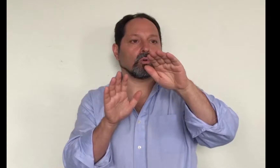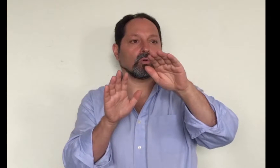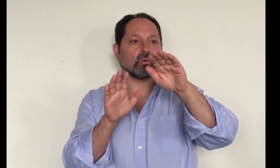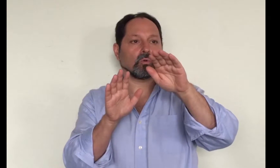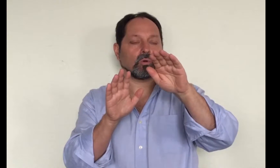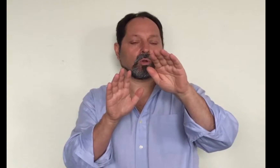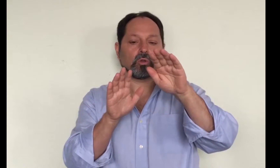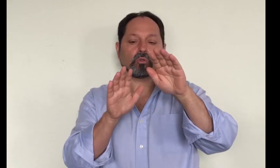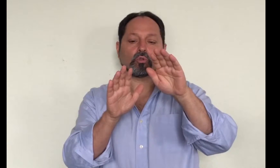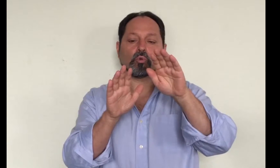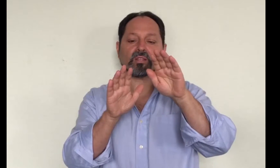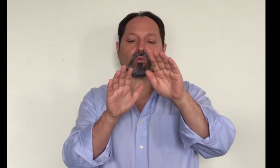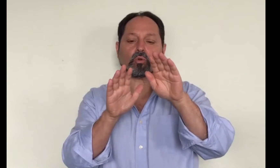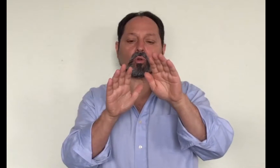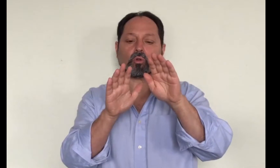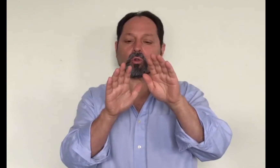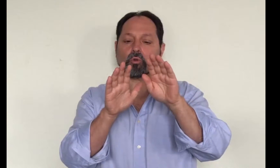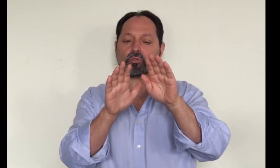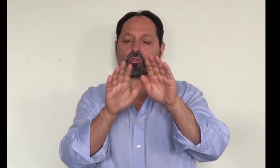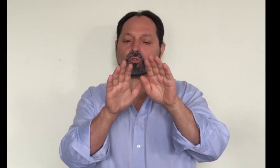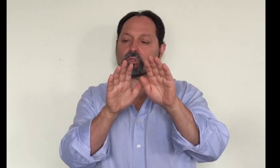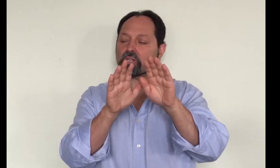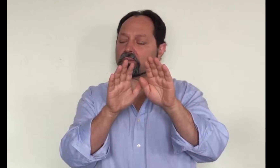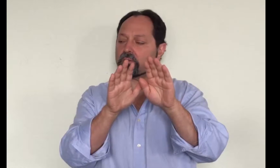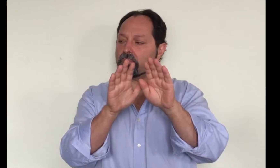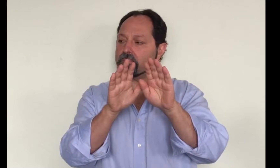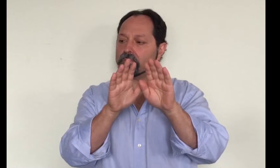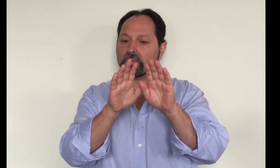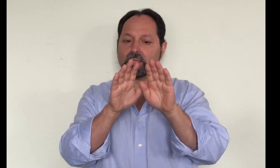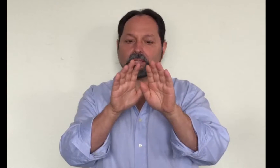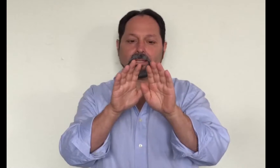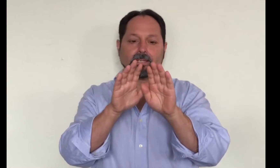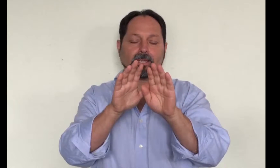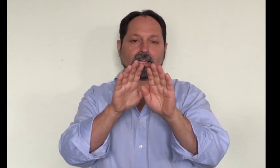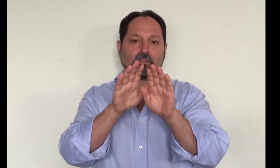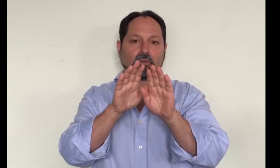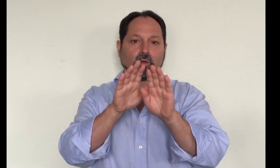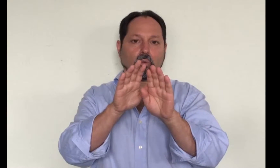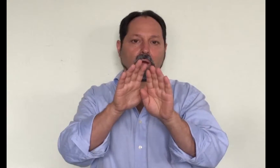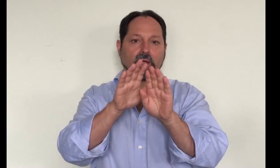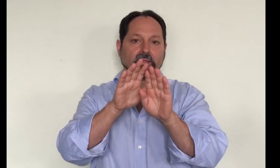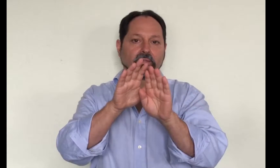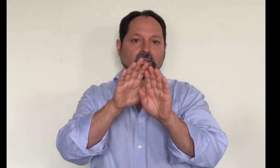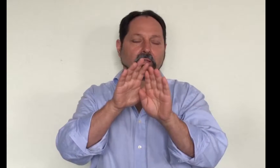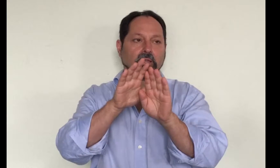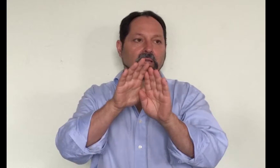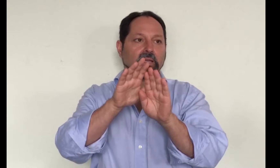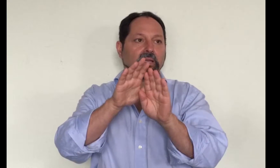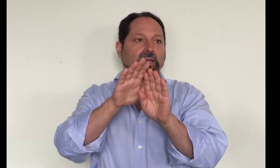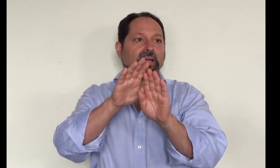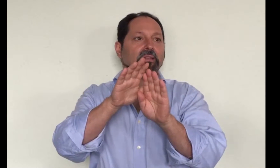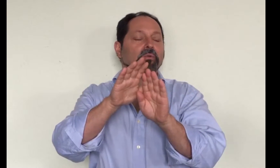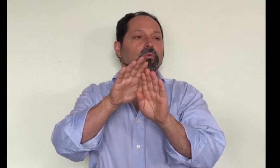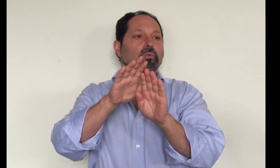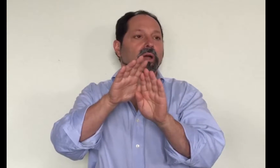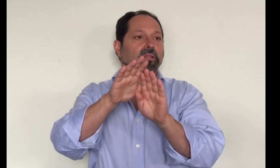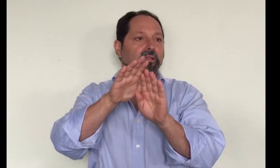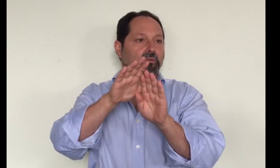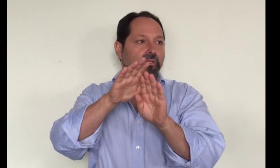the two and closer to each other counterclockwise and the right hand go